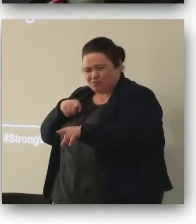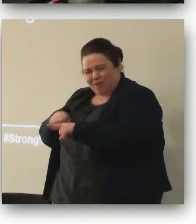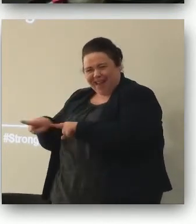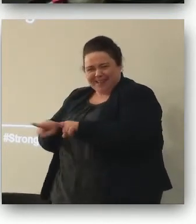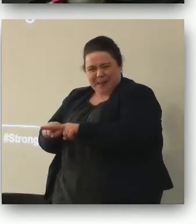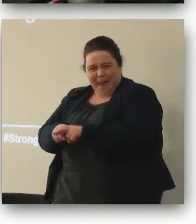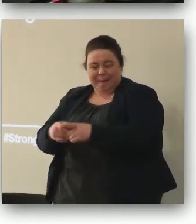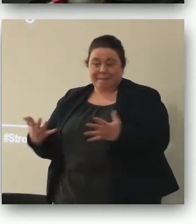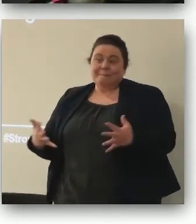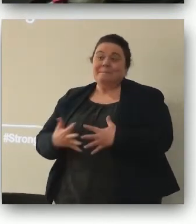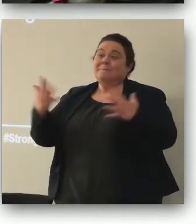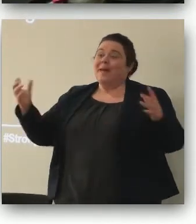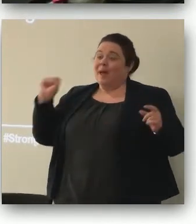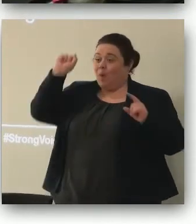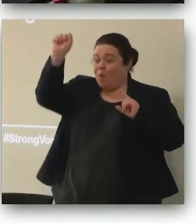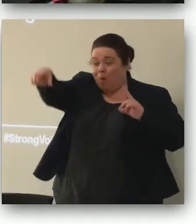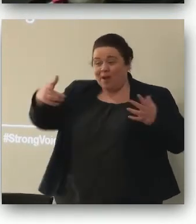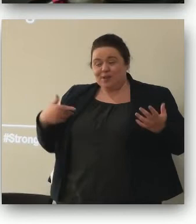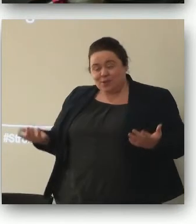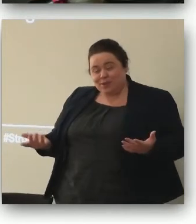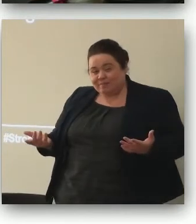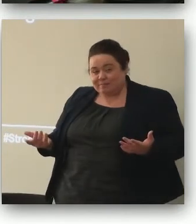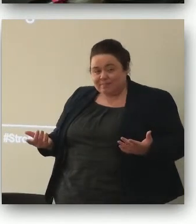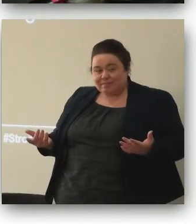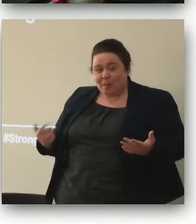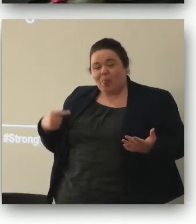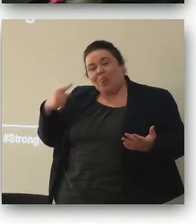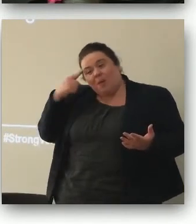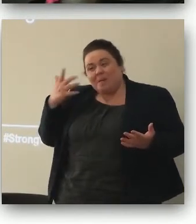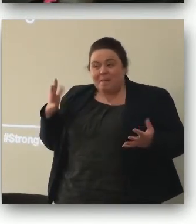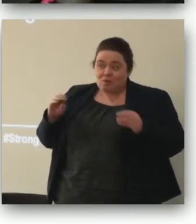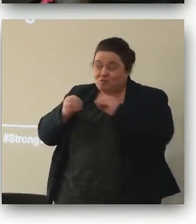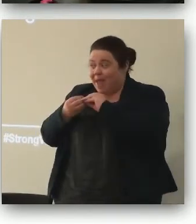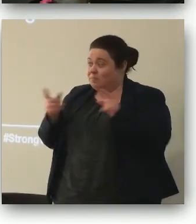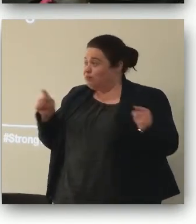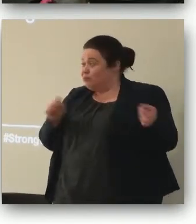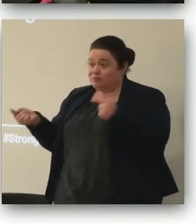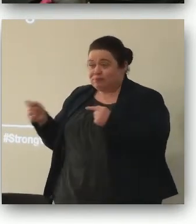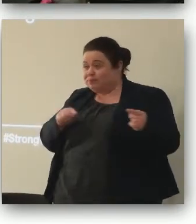thing so a big question but one that we thought would create some debate